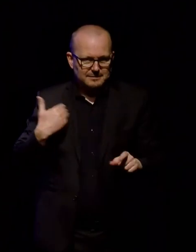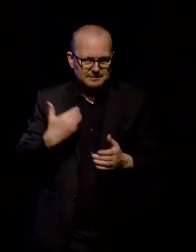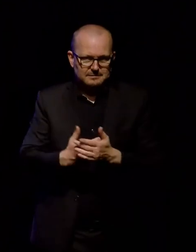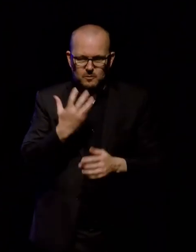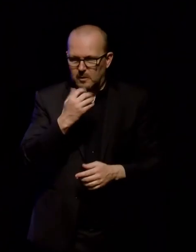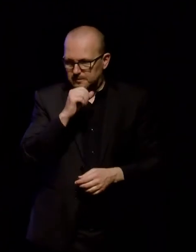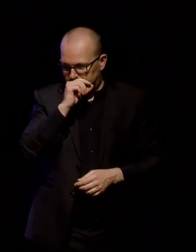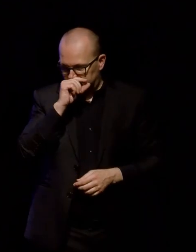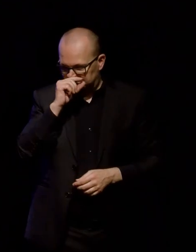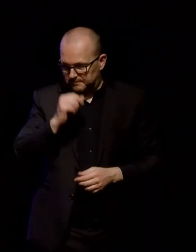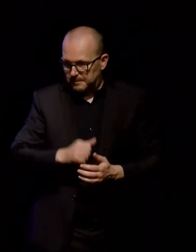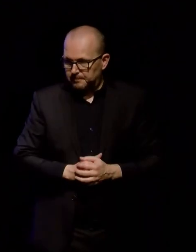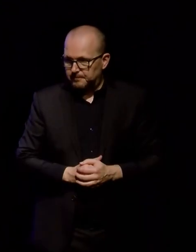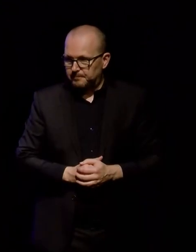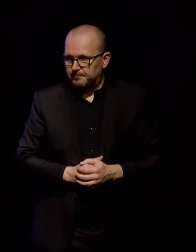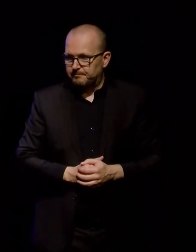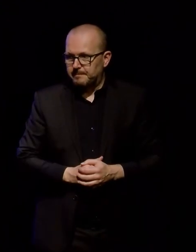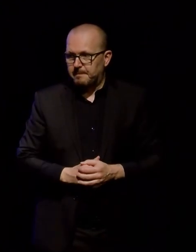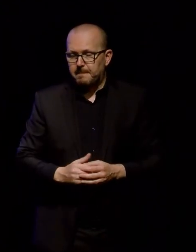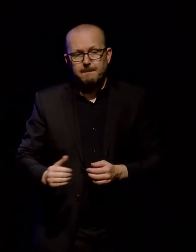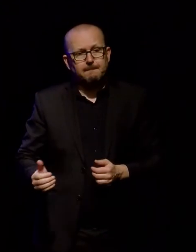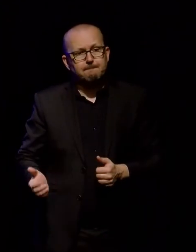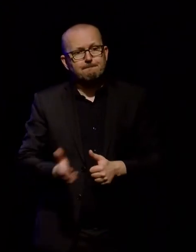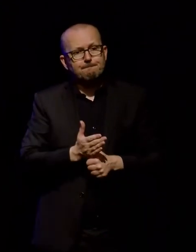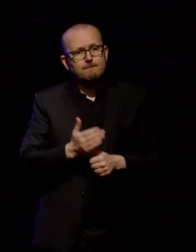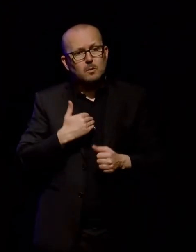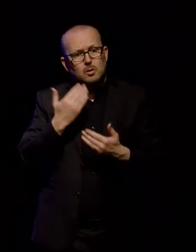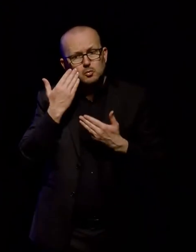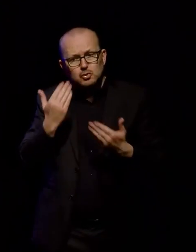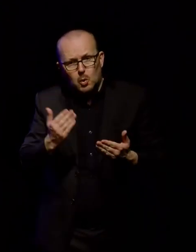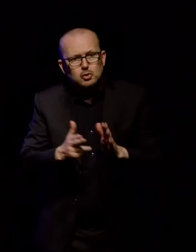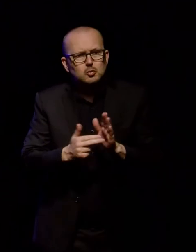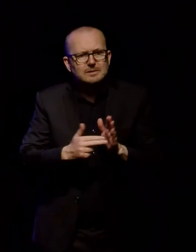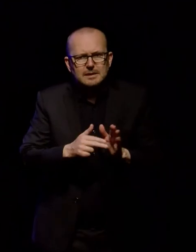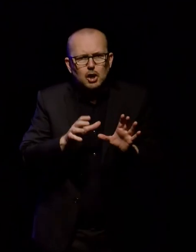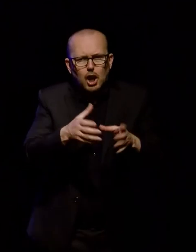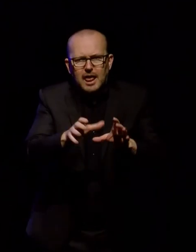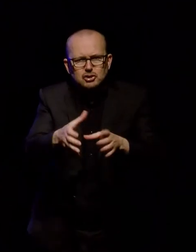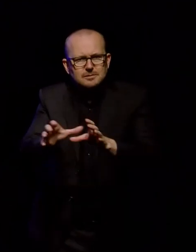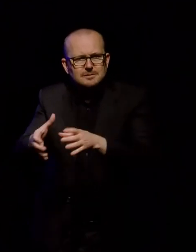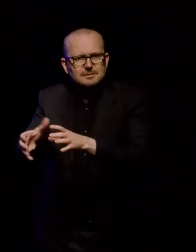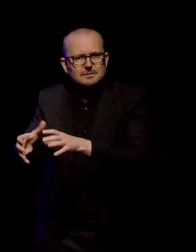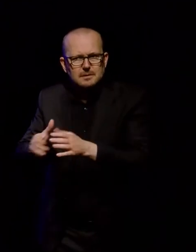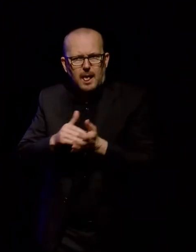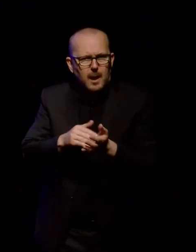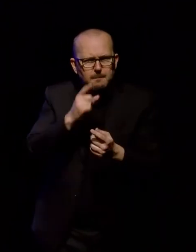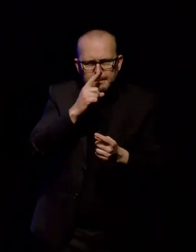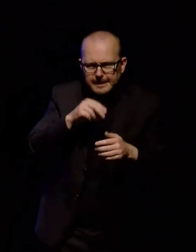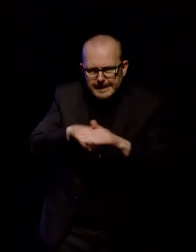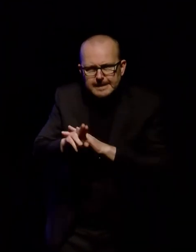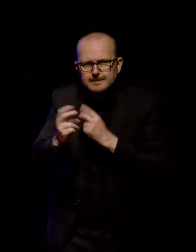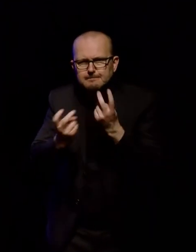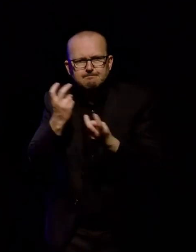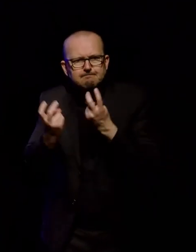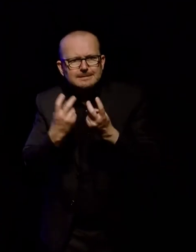The original intent was to showcase the museums and collections of New Zealand, to be both the museum discovery tool and the online collection management system